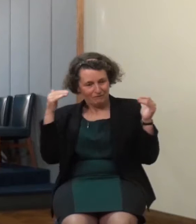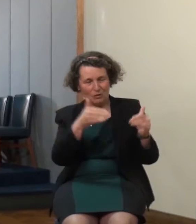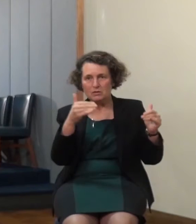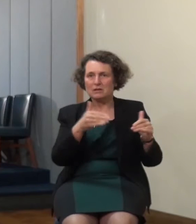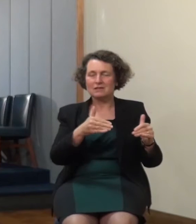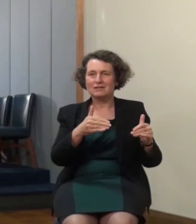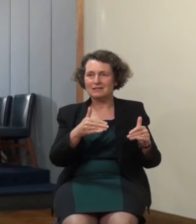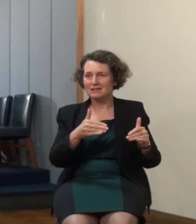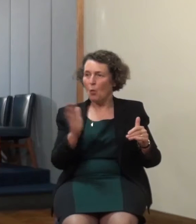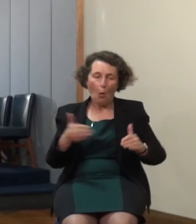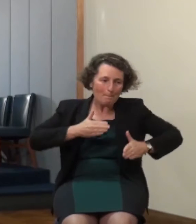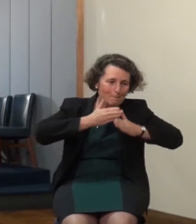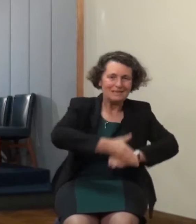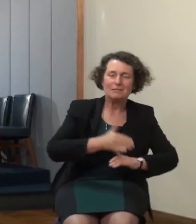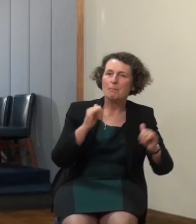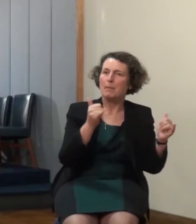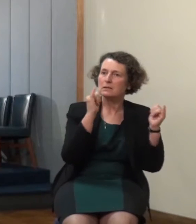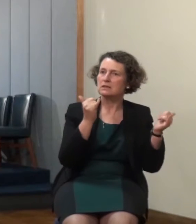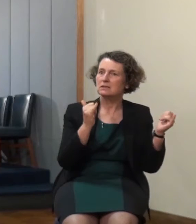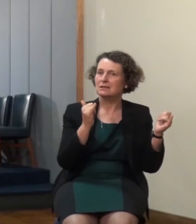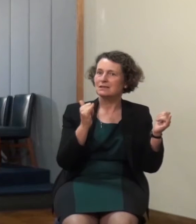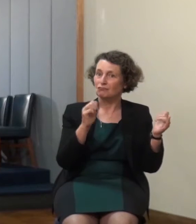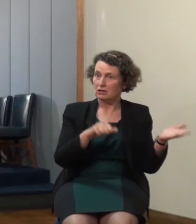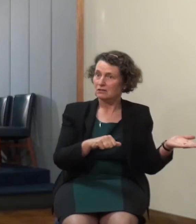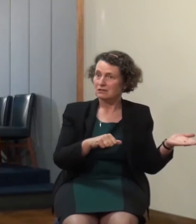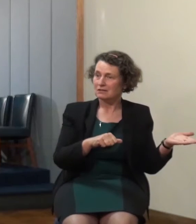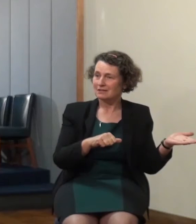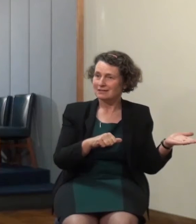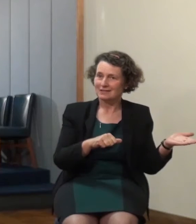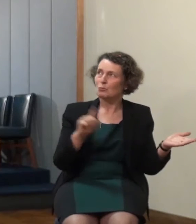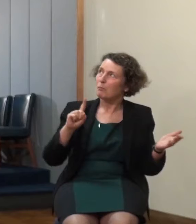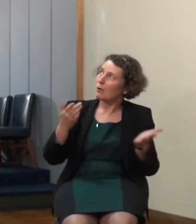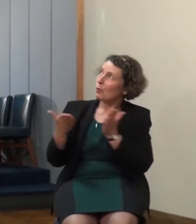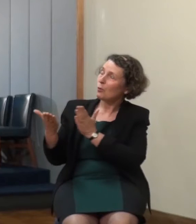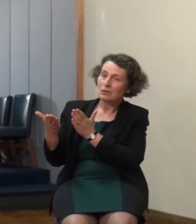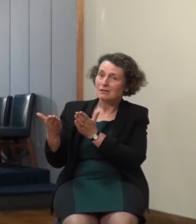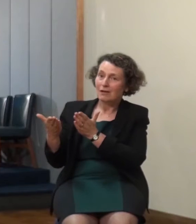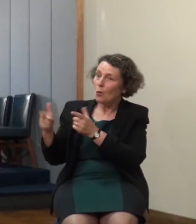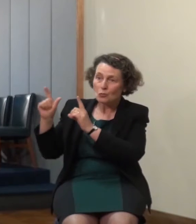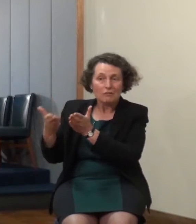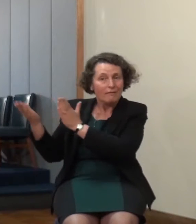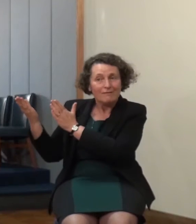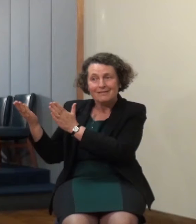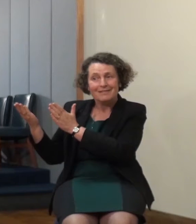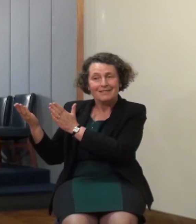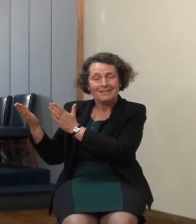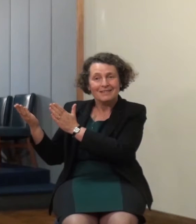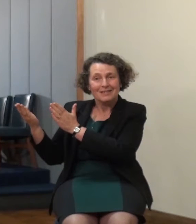too busy having birthday parties at the Hilton Hotel of absolutely everyone and Christians should sometimes ask themselves did